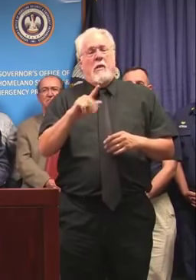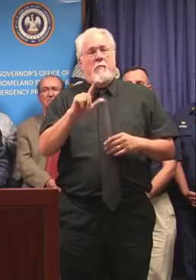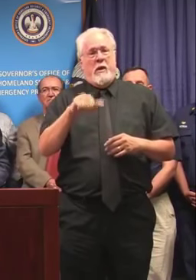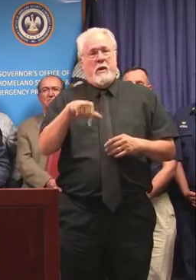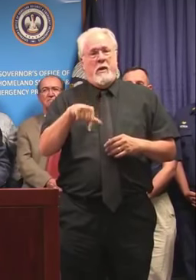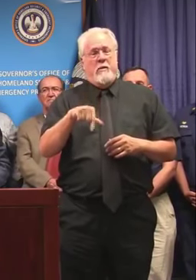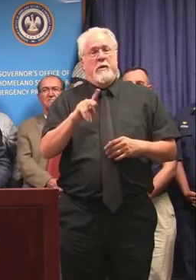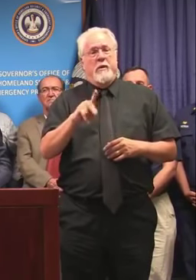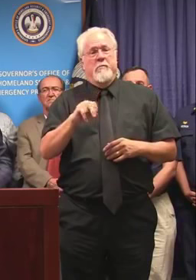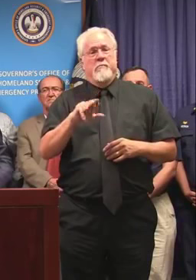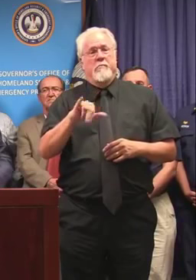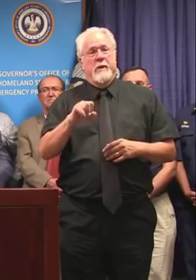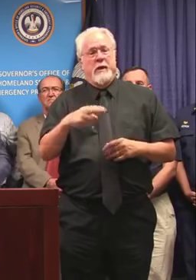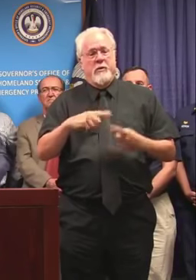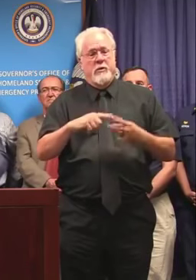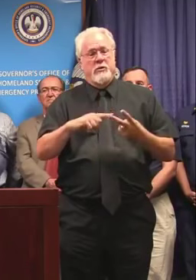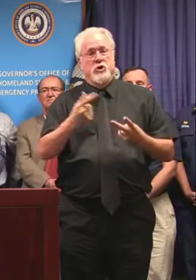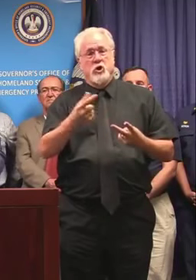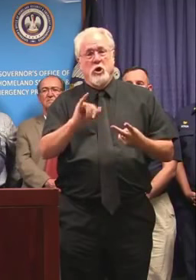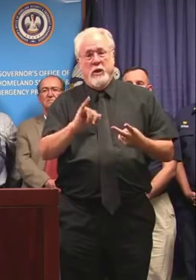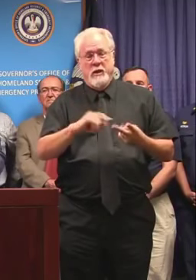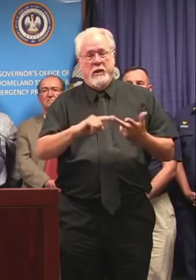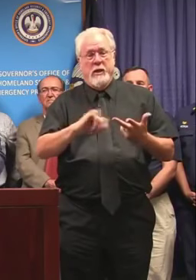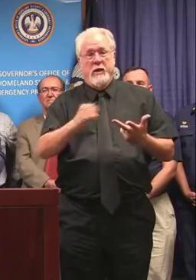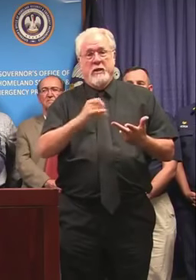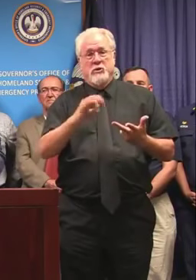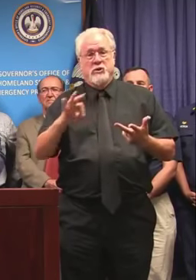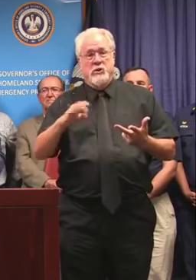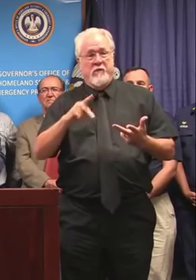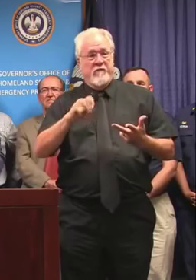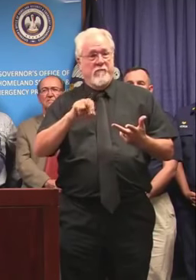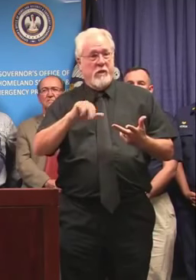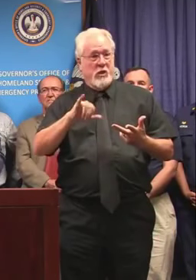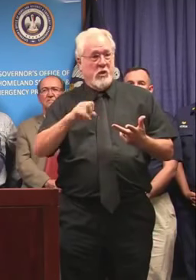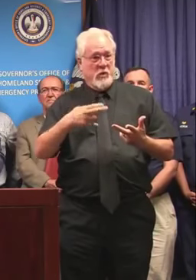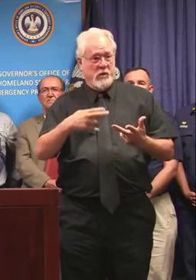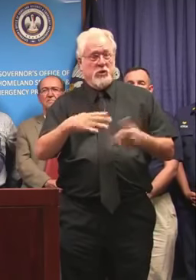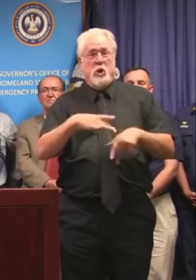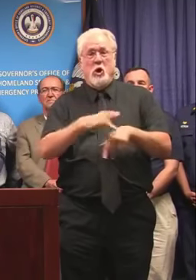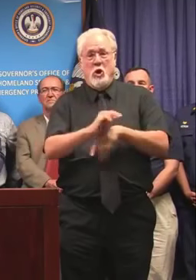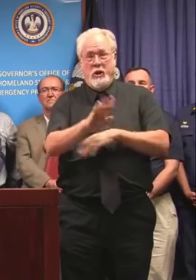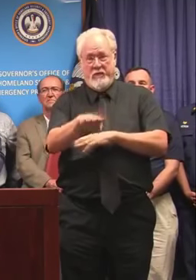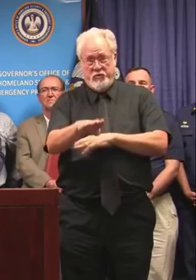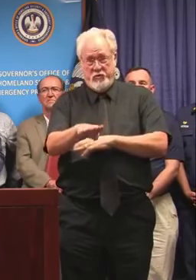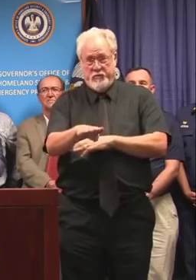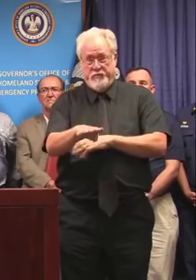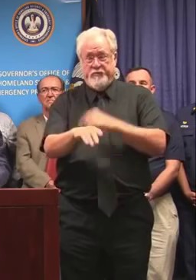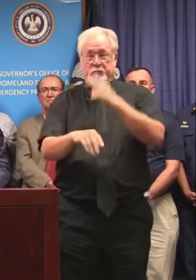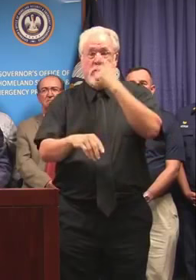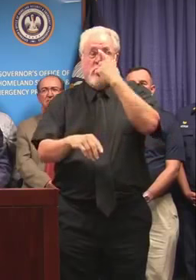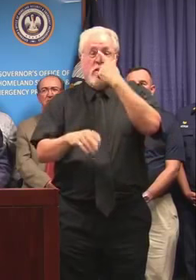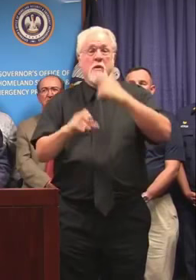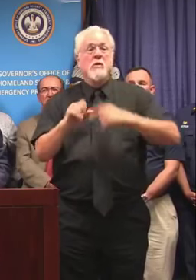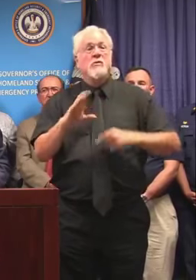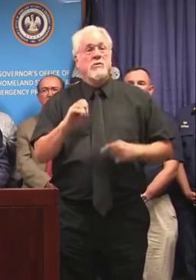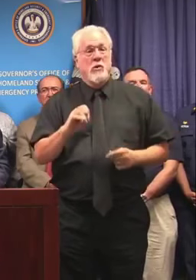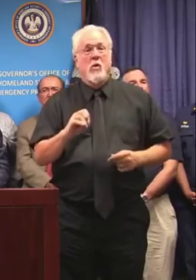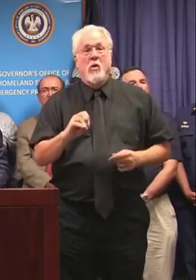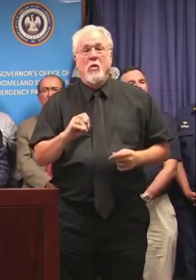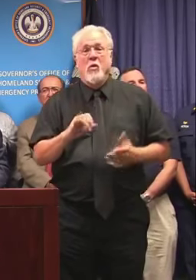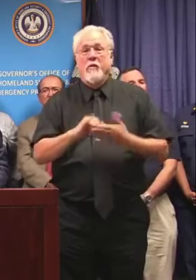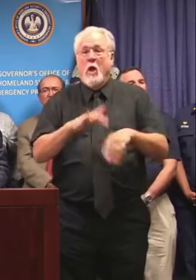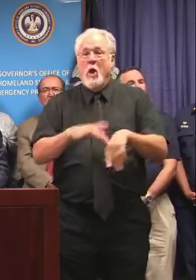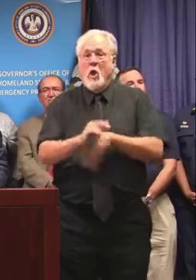Parish and Grand Isle and Jefferson Parish early in the afternoon. So that's the